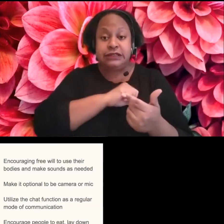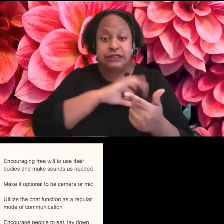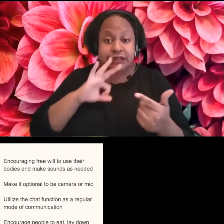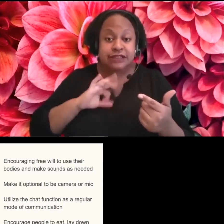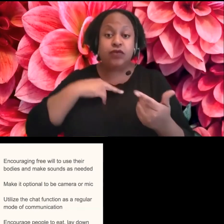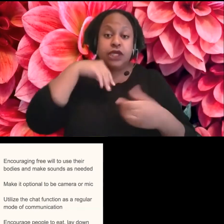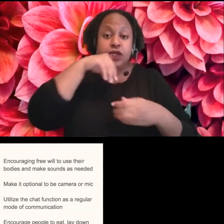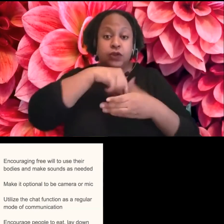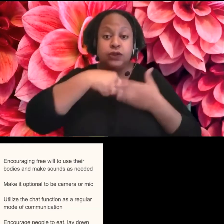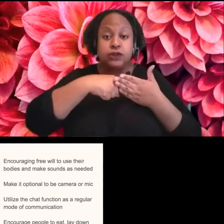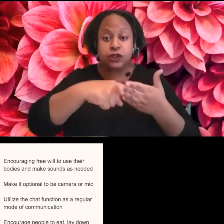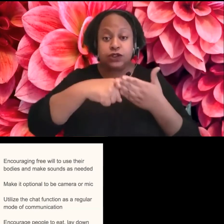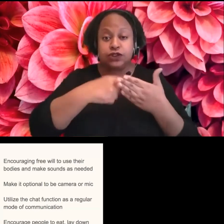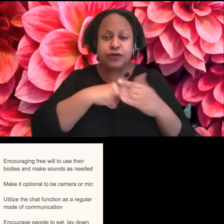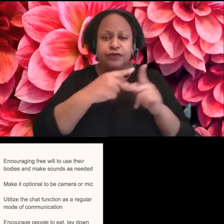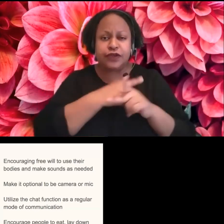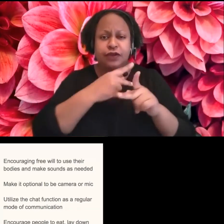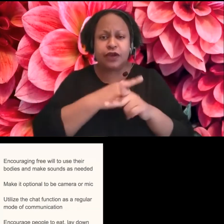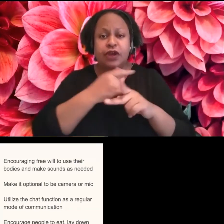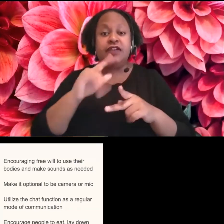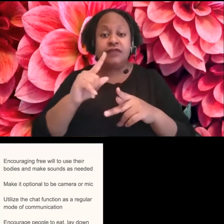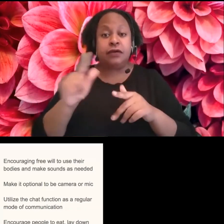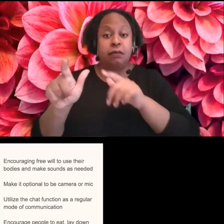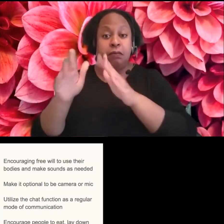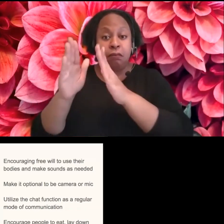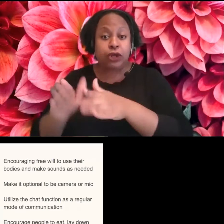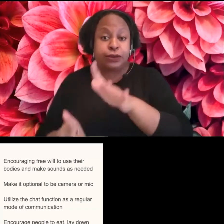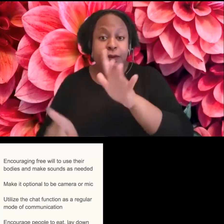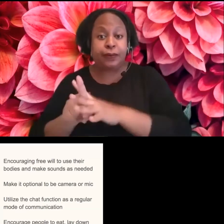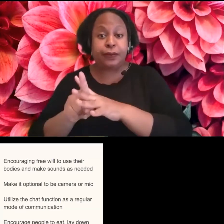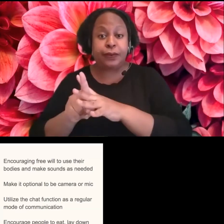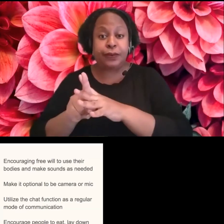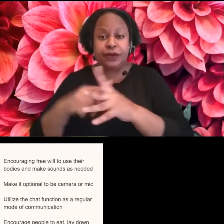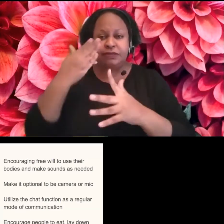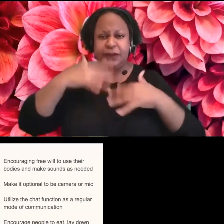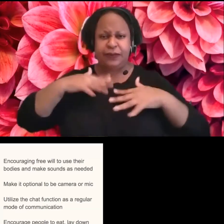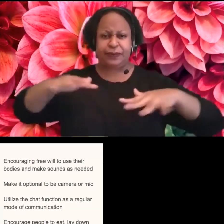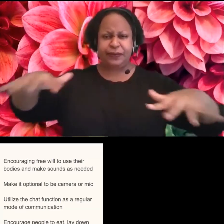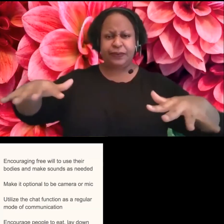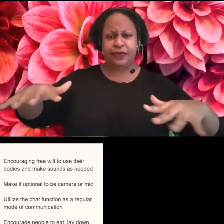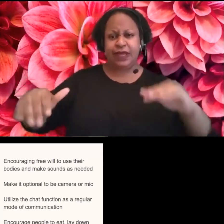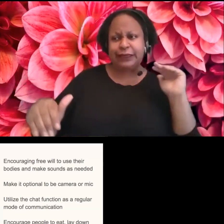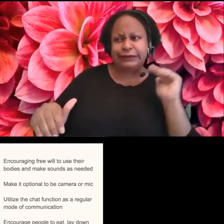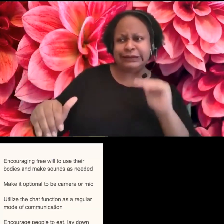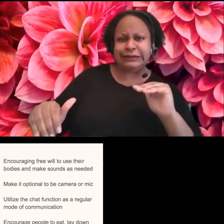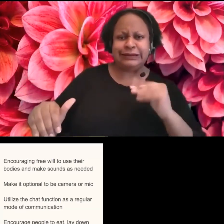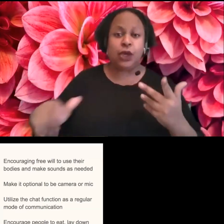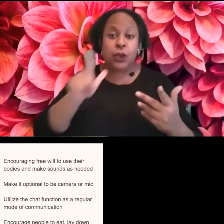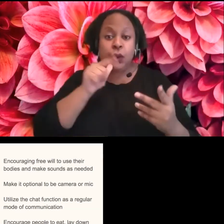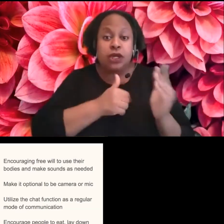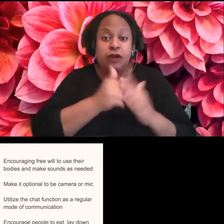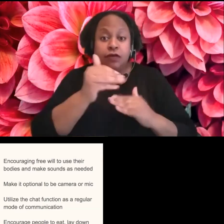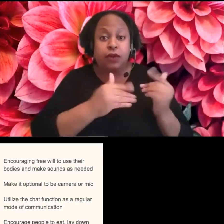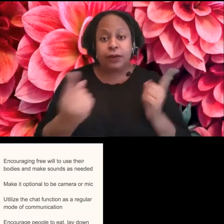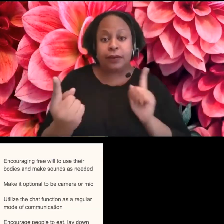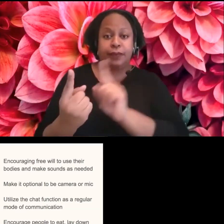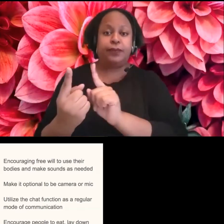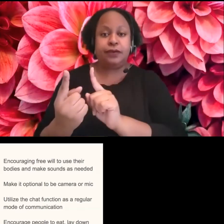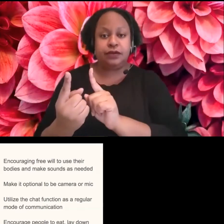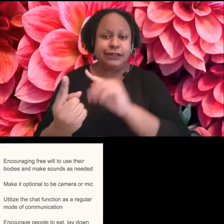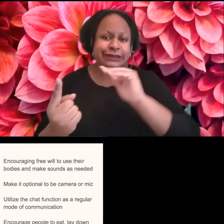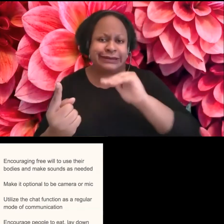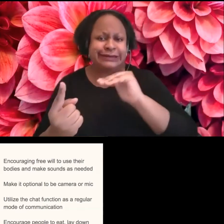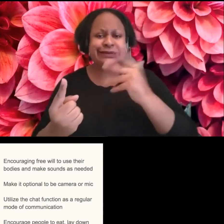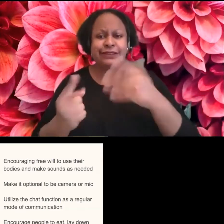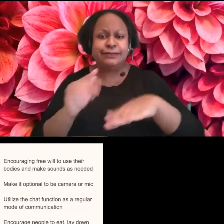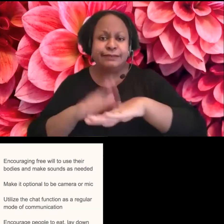having that conversation amongst yourselves, finding out like, who's comfortable having those conversations with people, if it is a conversation that needs to be had